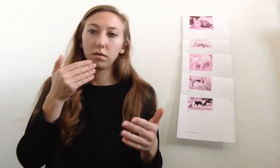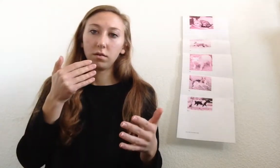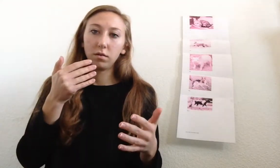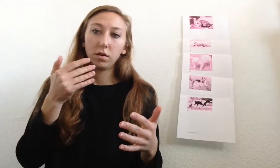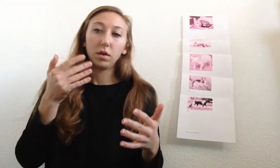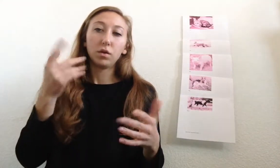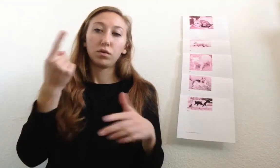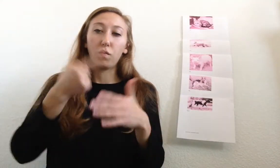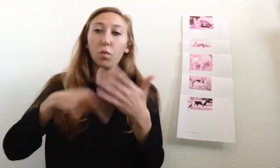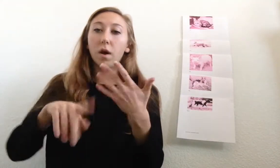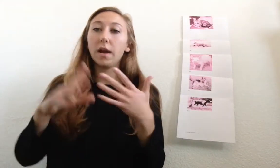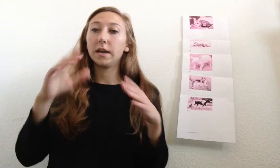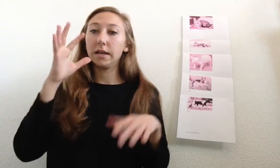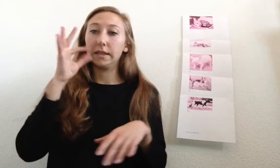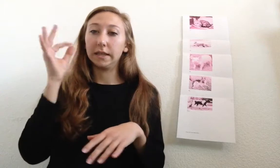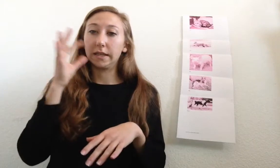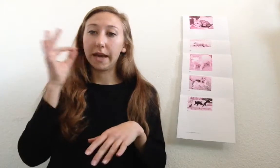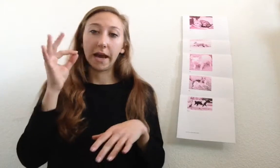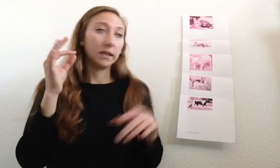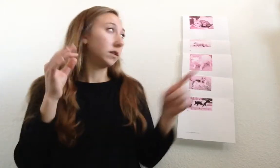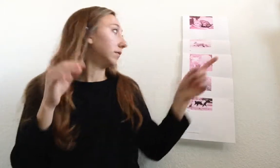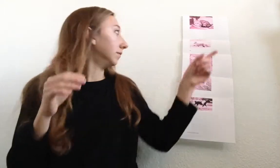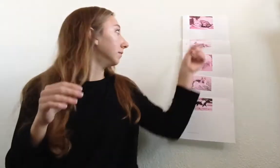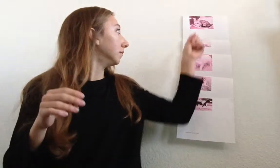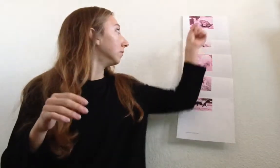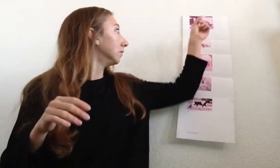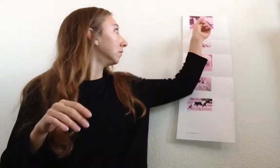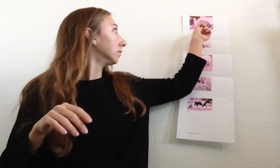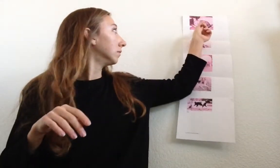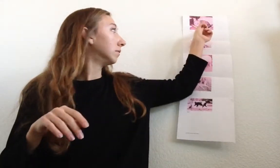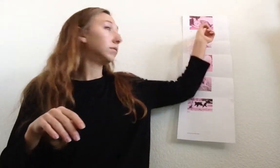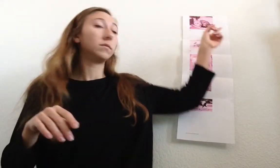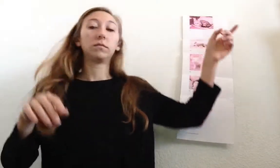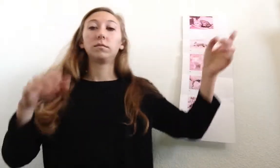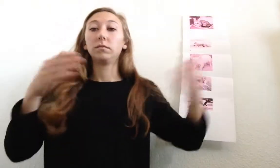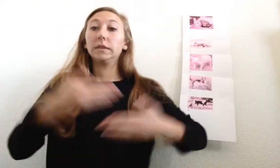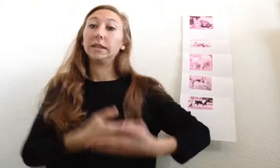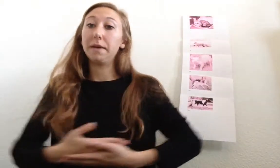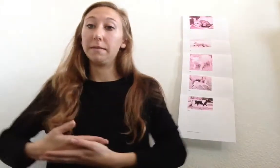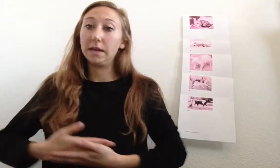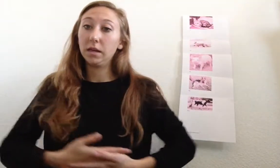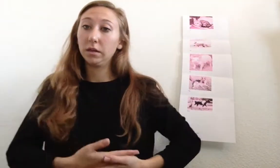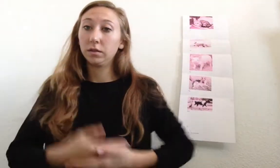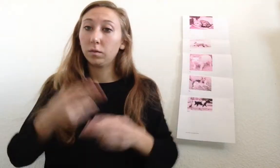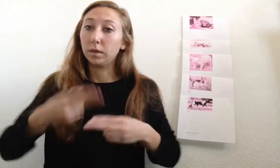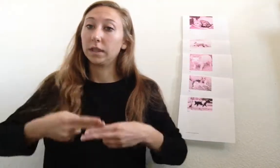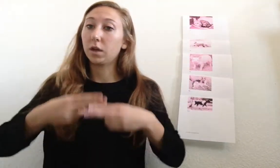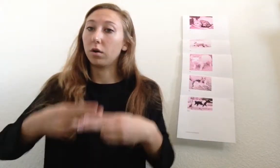So, what is a cat? It's a baby. What's it called?